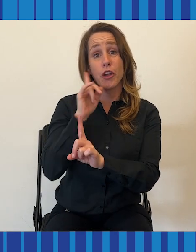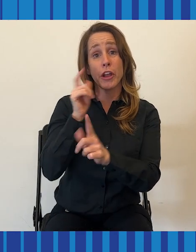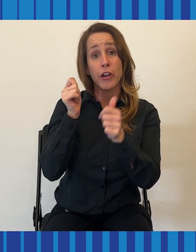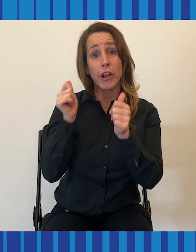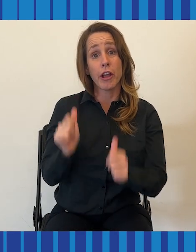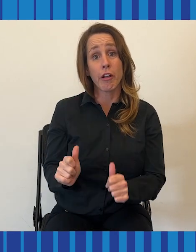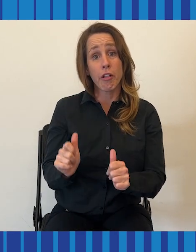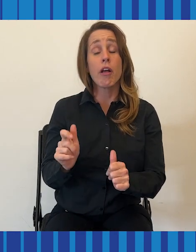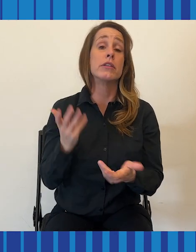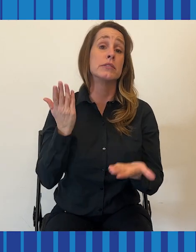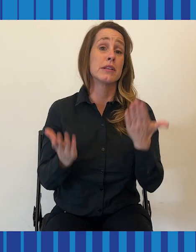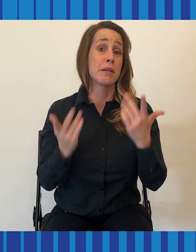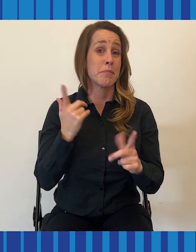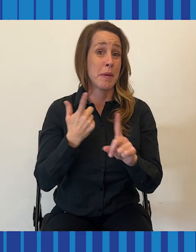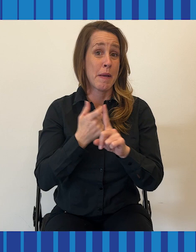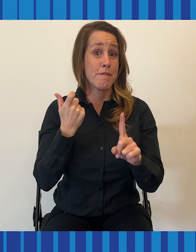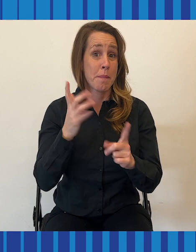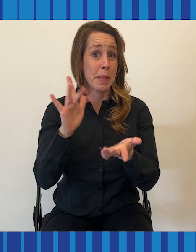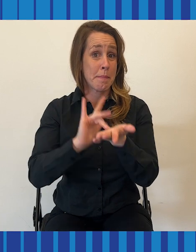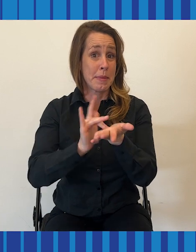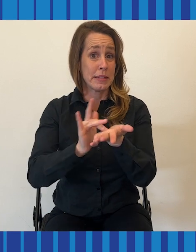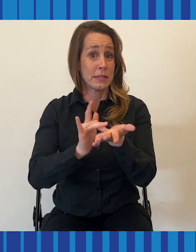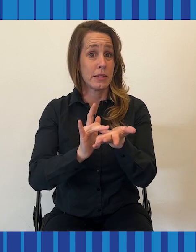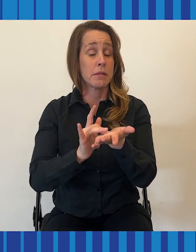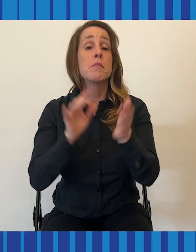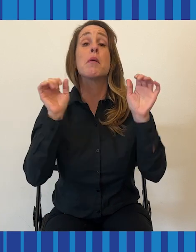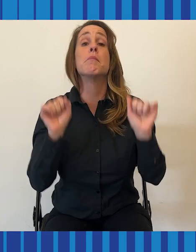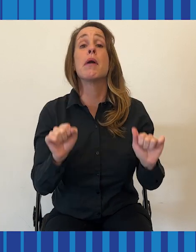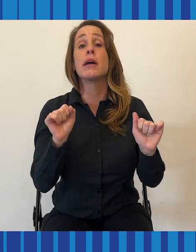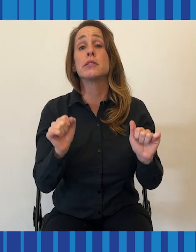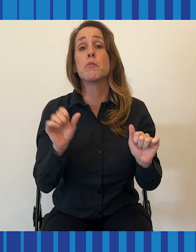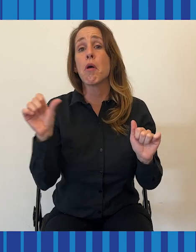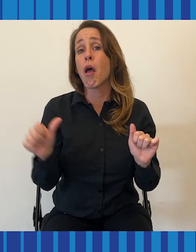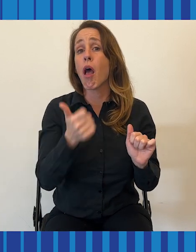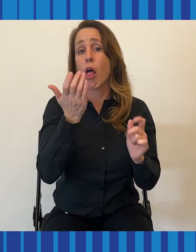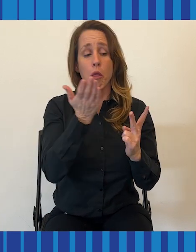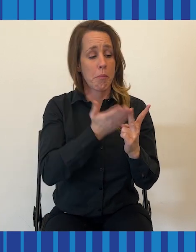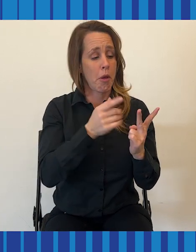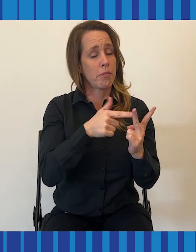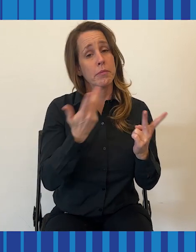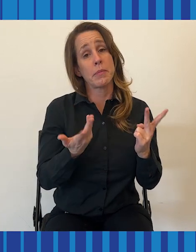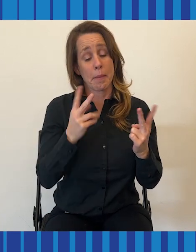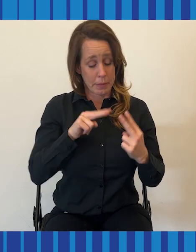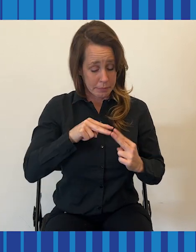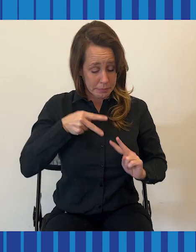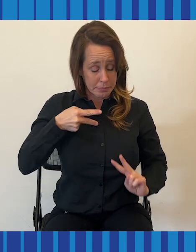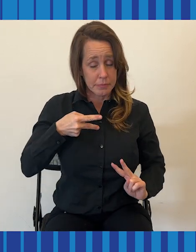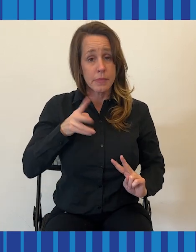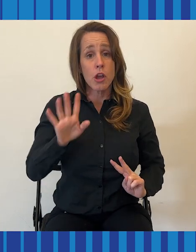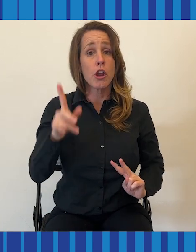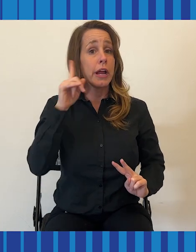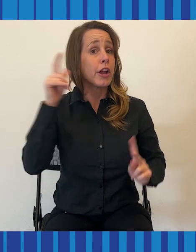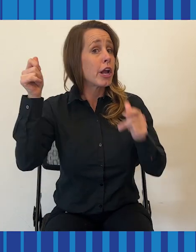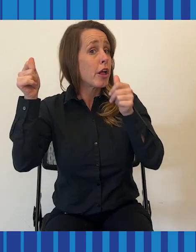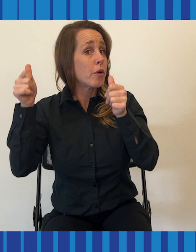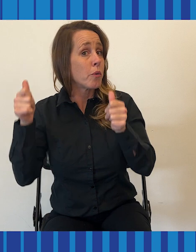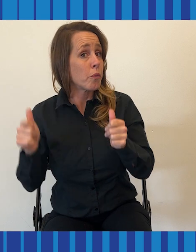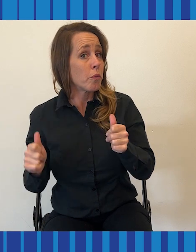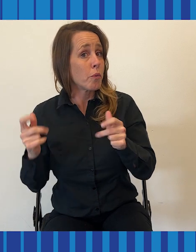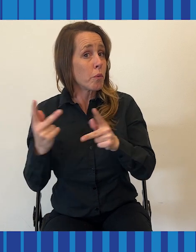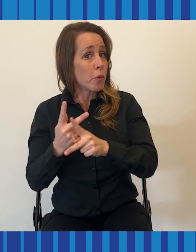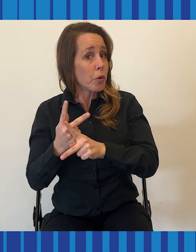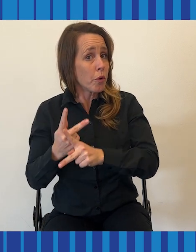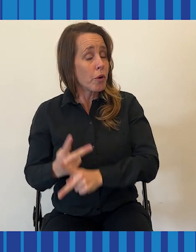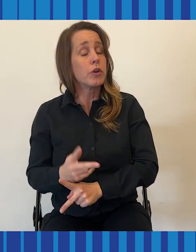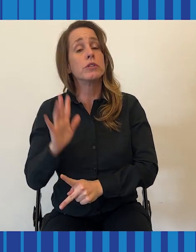Stephanie's hearing loss might have been caused by the drug, she says, but it is also possible that her genetics played a part too. As her hearing loss